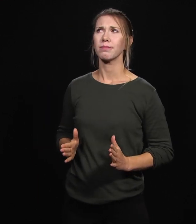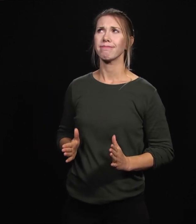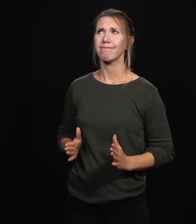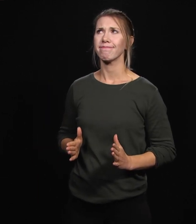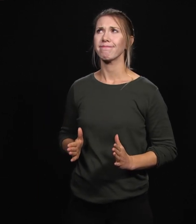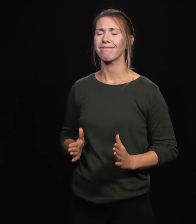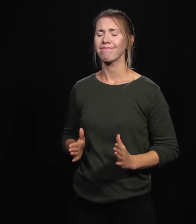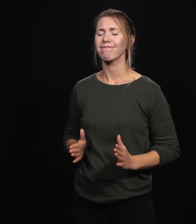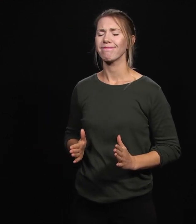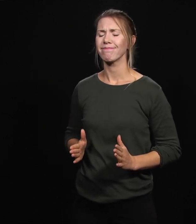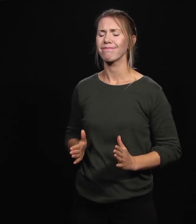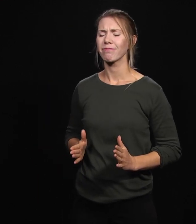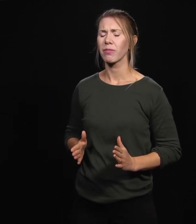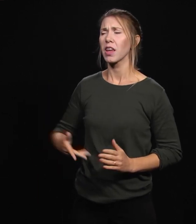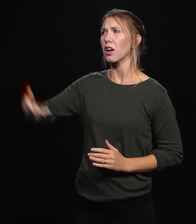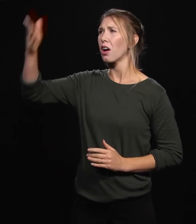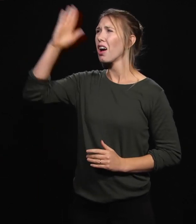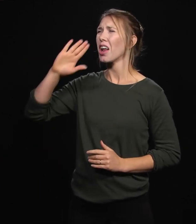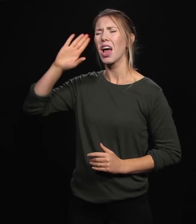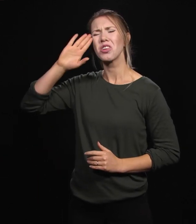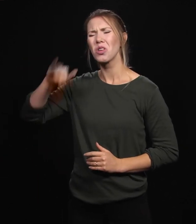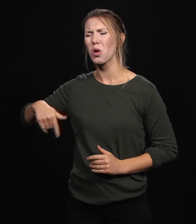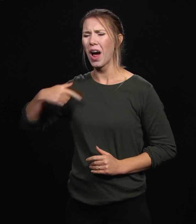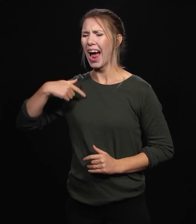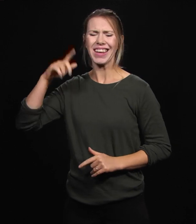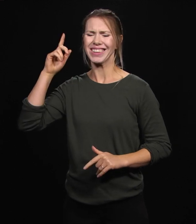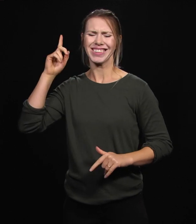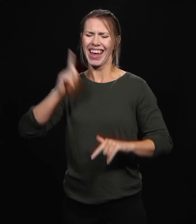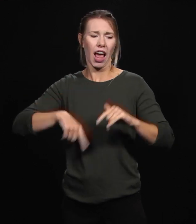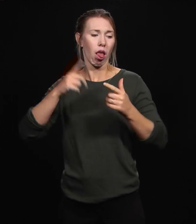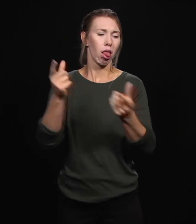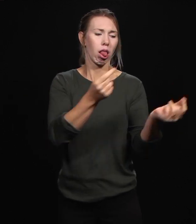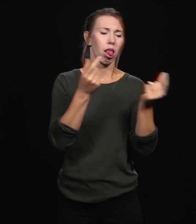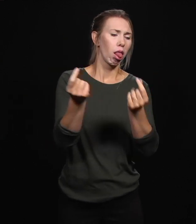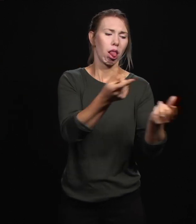And God, know that there's nothing I can do to get back to you.